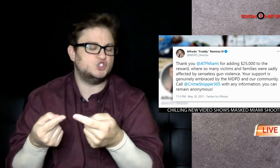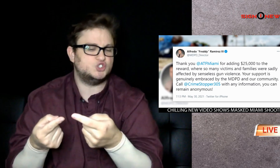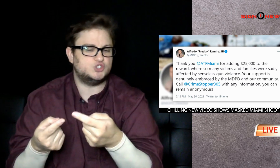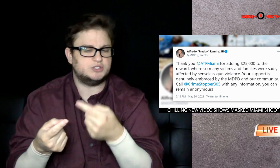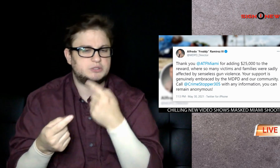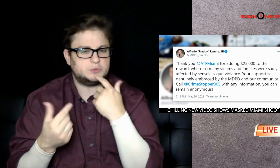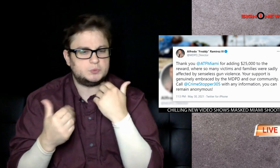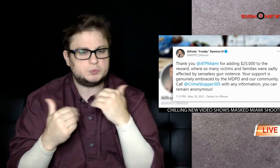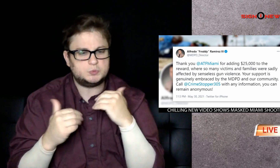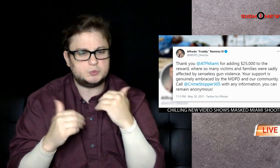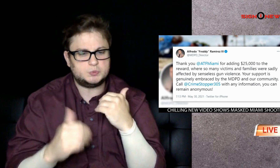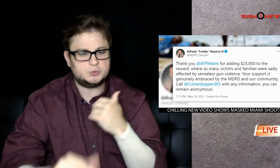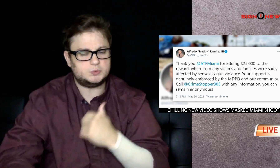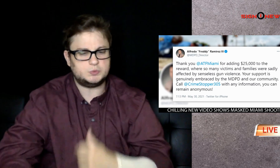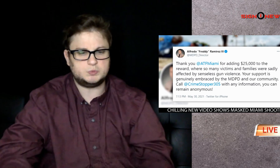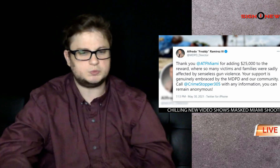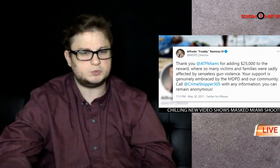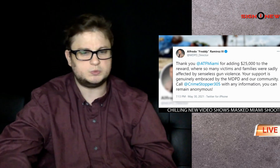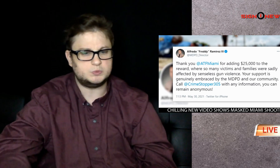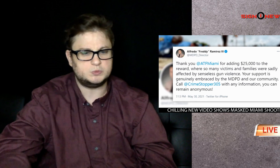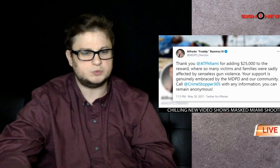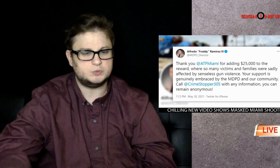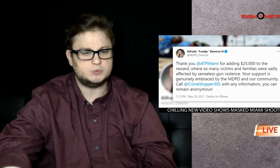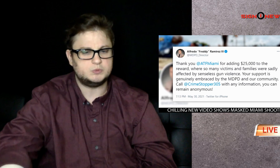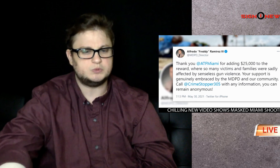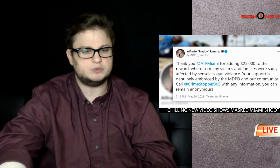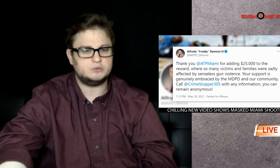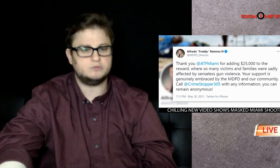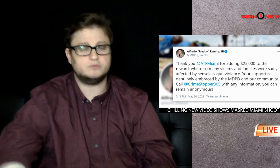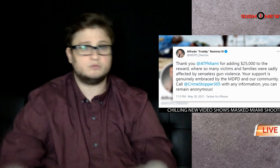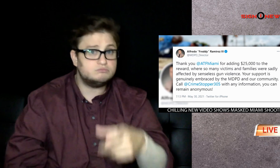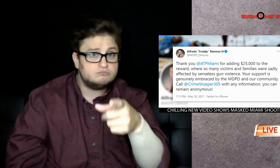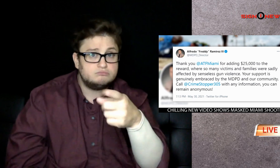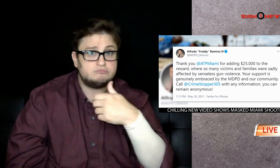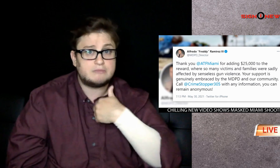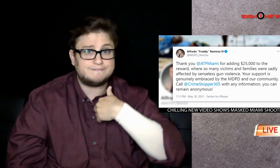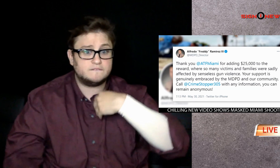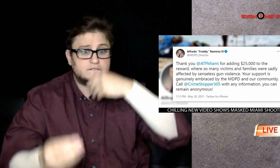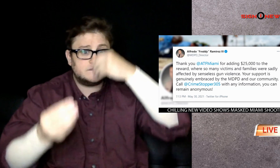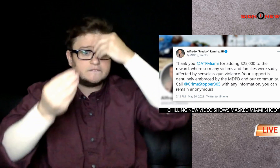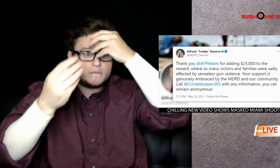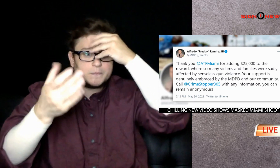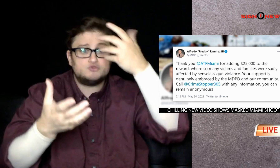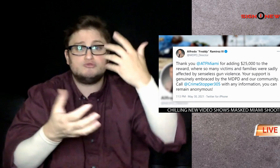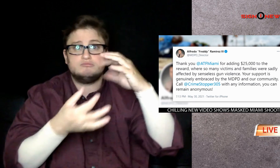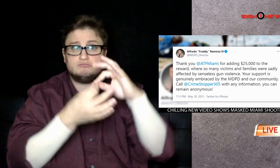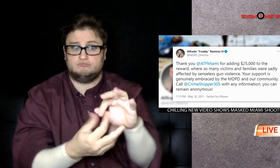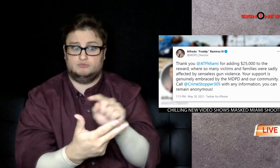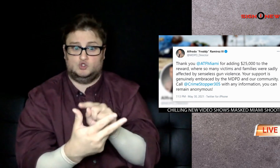and injuring 20 others, has grown to